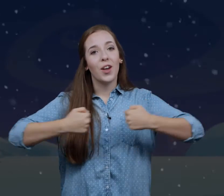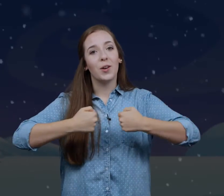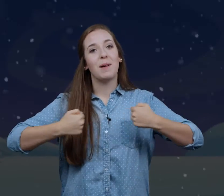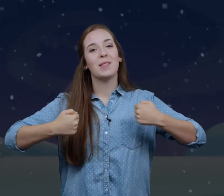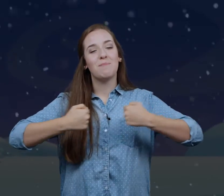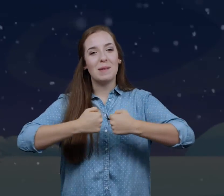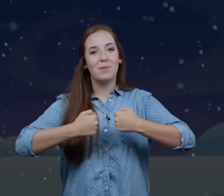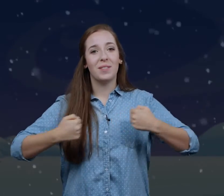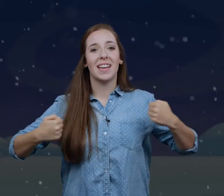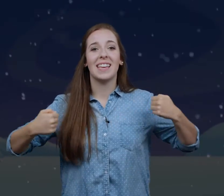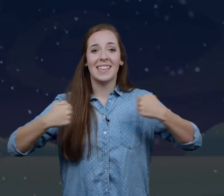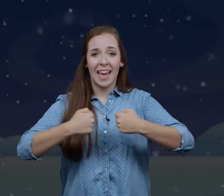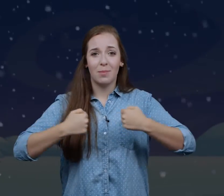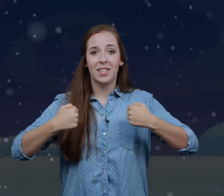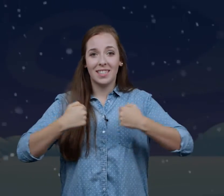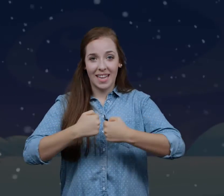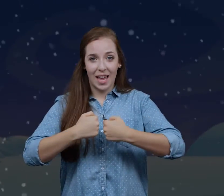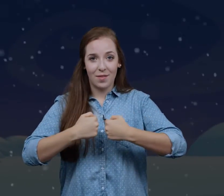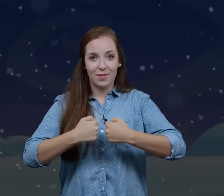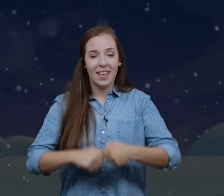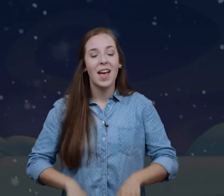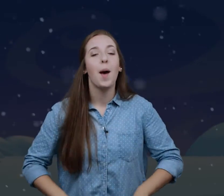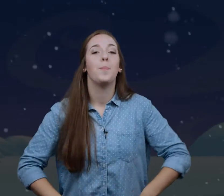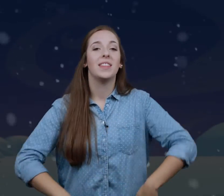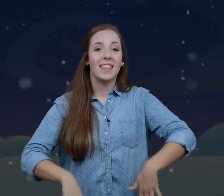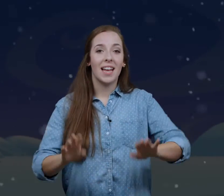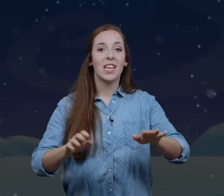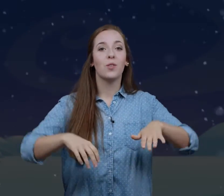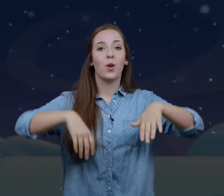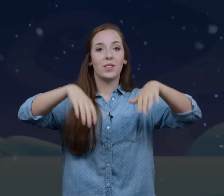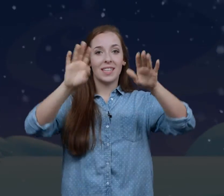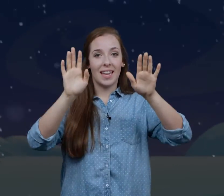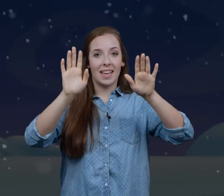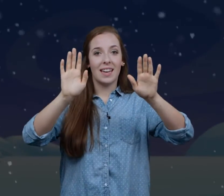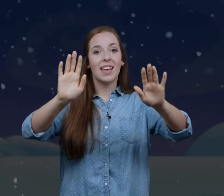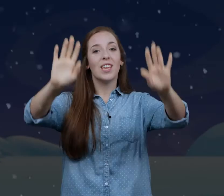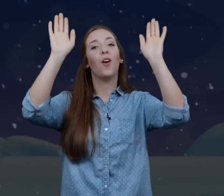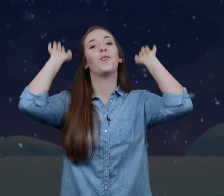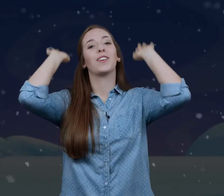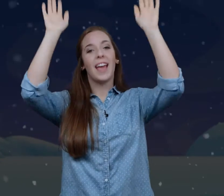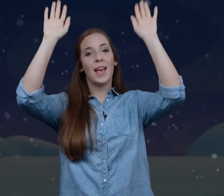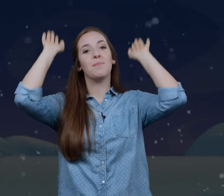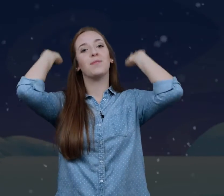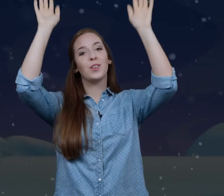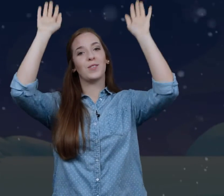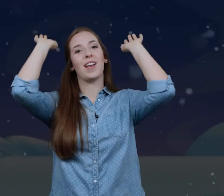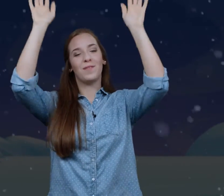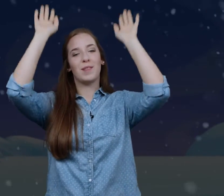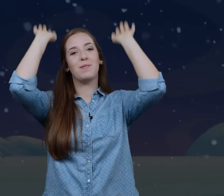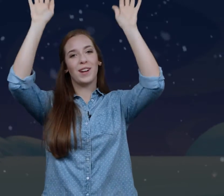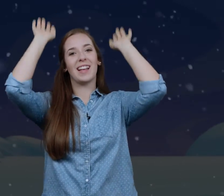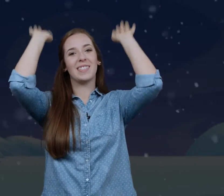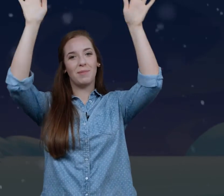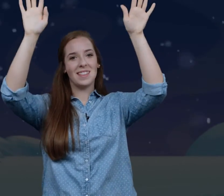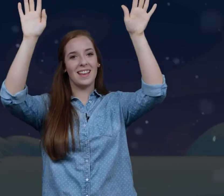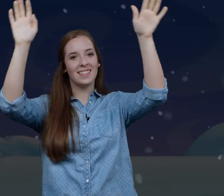Killed by the people that he came to save. But then he rose again. He overcame the grave. And put your hands up like this.